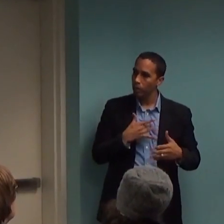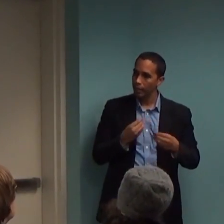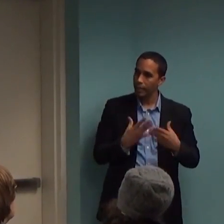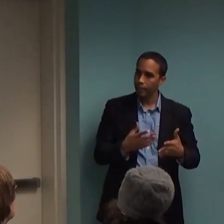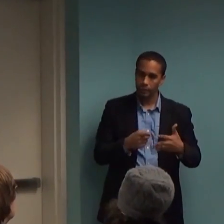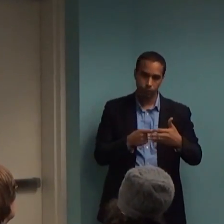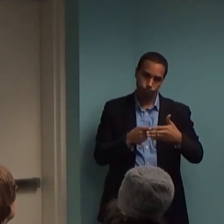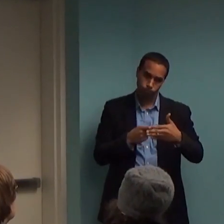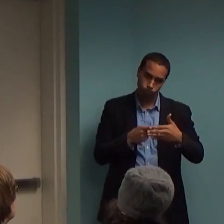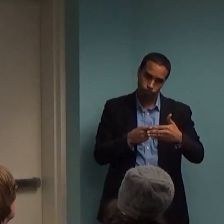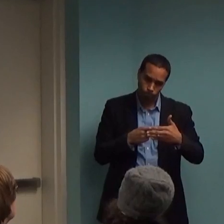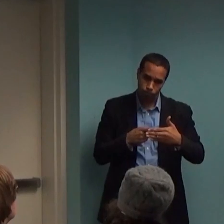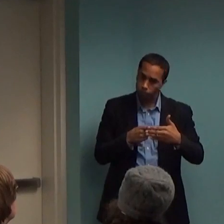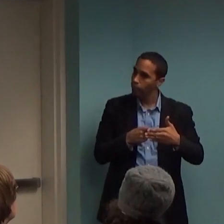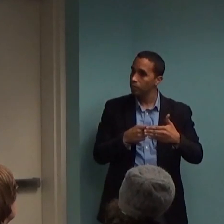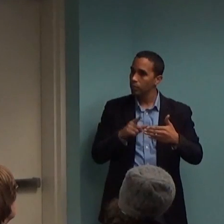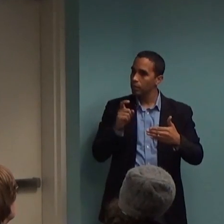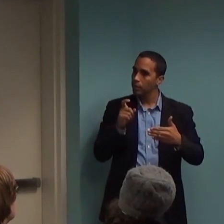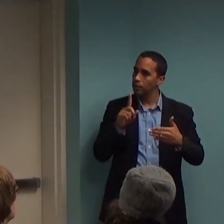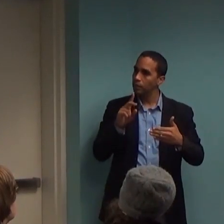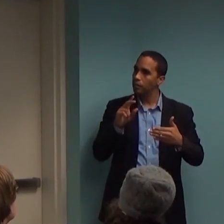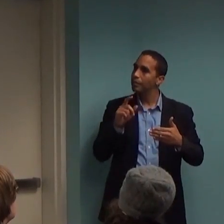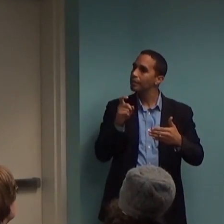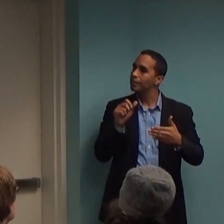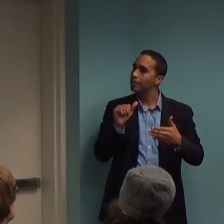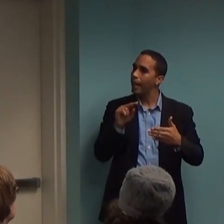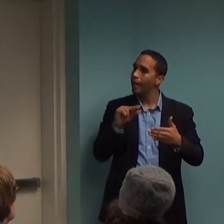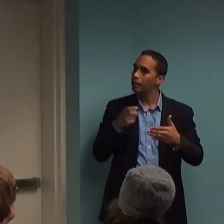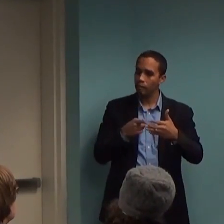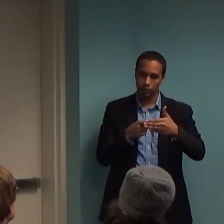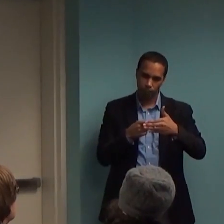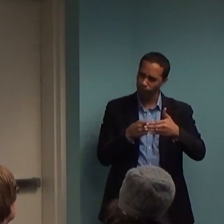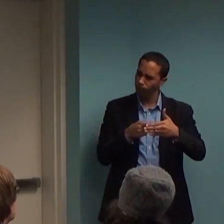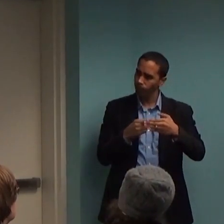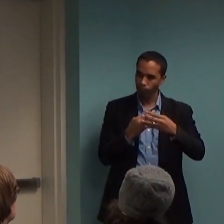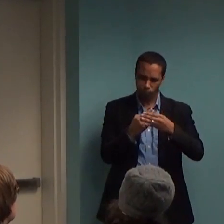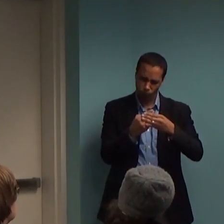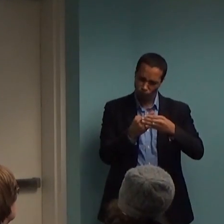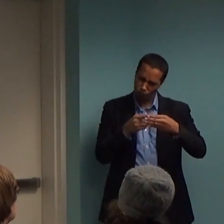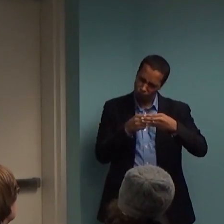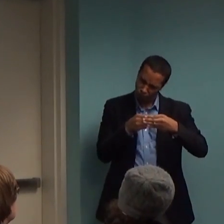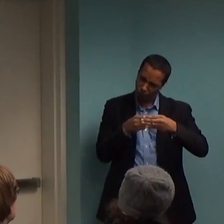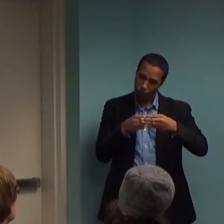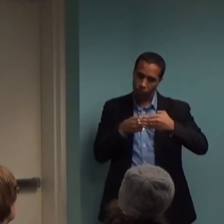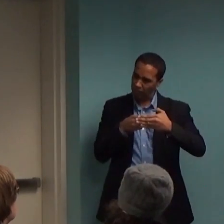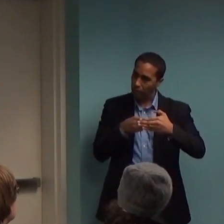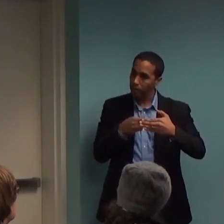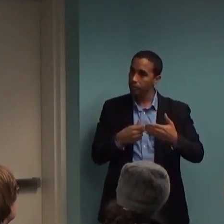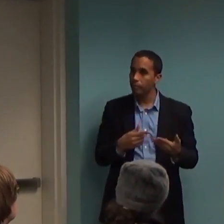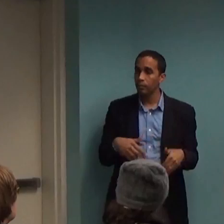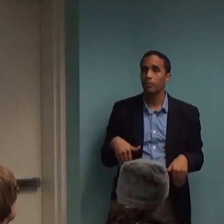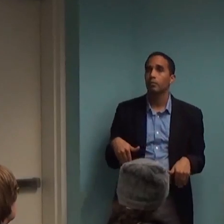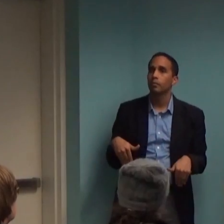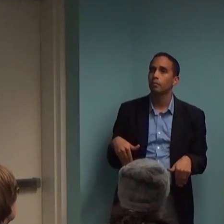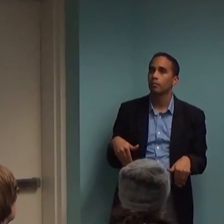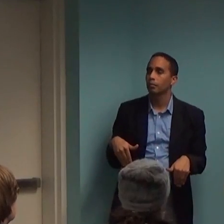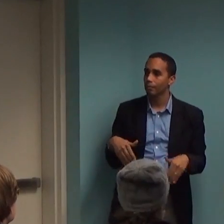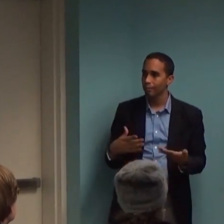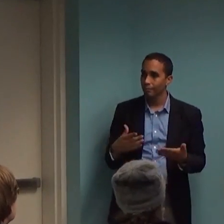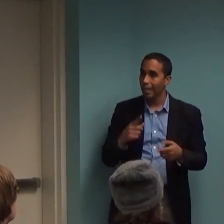Xanax is going to interfere with that process, right? If you come to the office or you're regularly taking Xanax and then, let's say panic, right? treat panic very frequently.